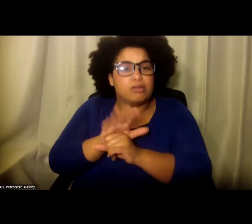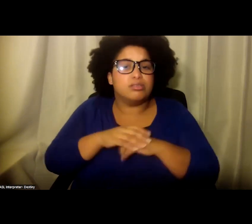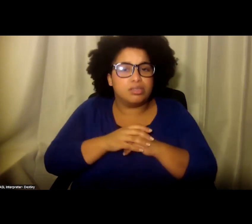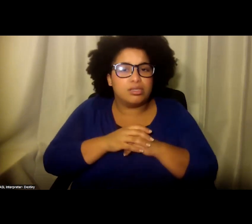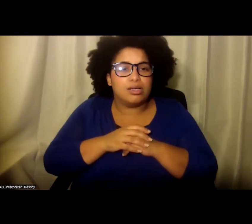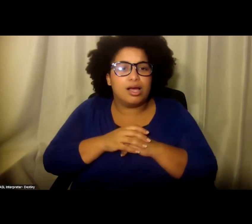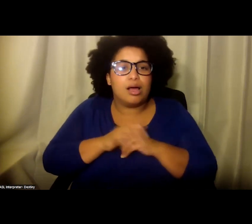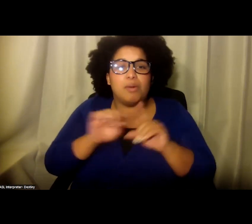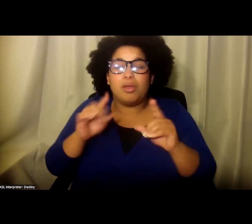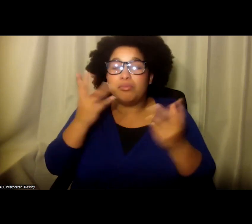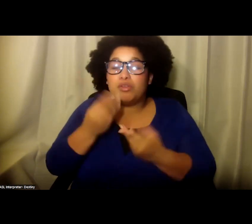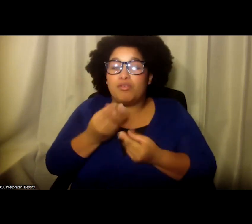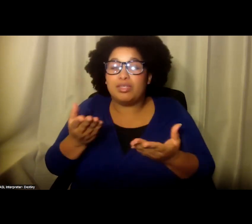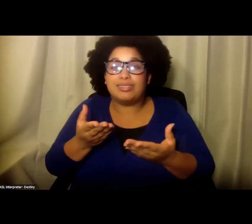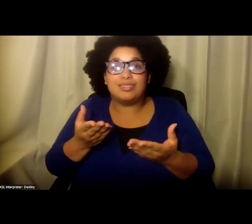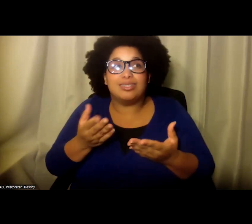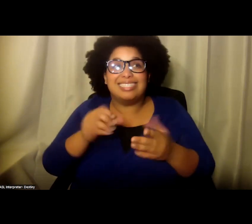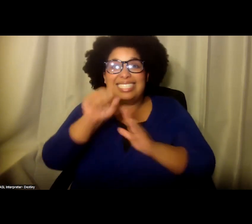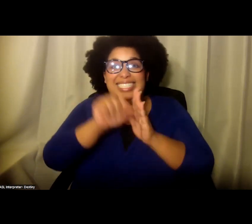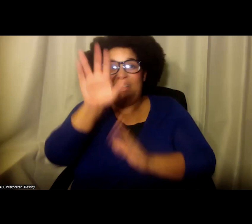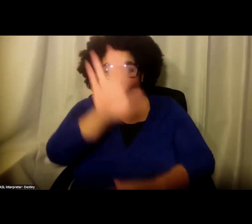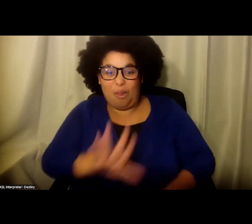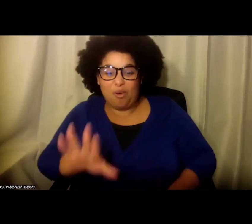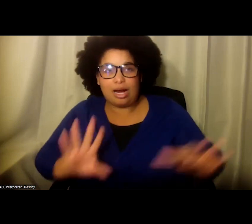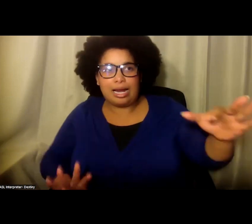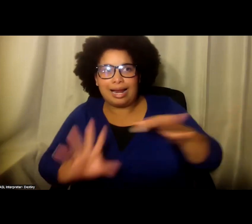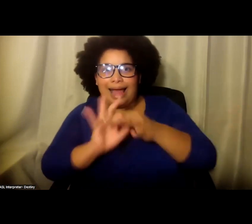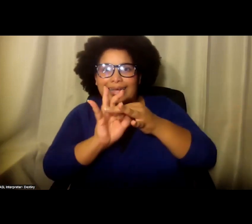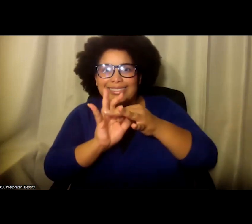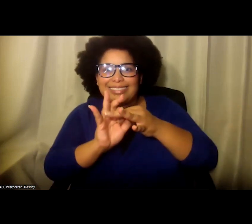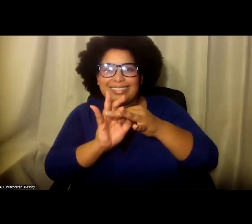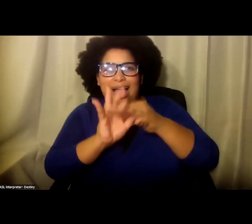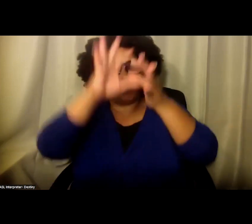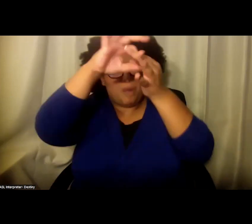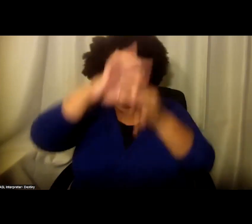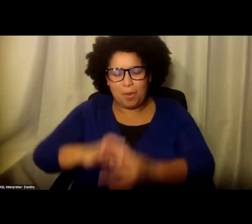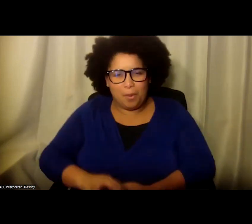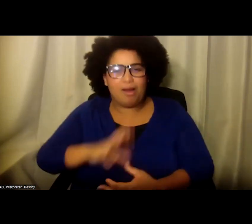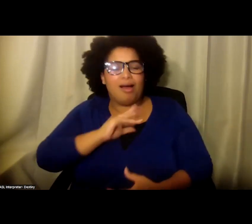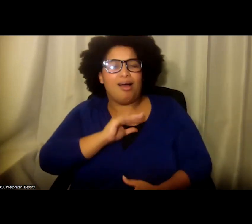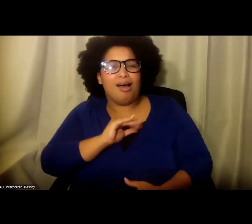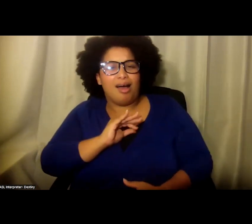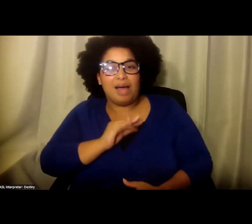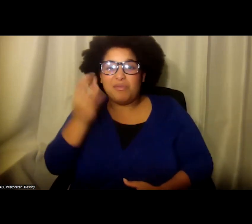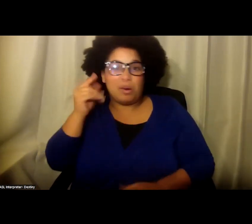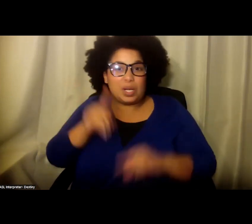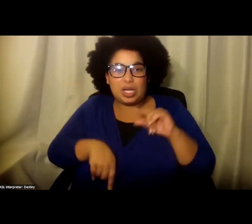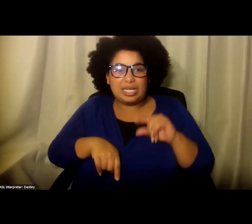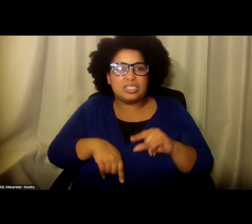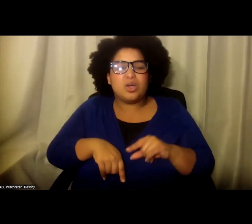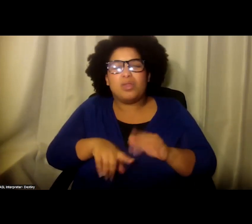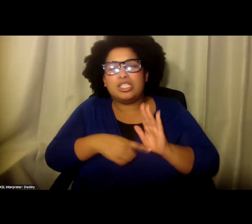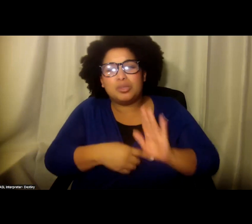connect statewide and do things that we haven't been able to do. They highlighted, you know, who are receiving services that were sharing their